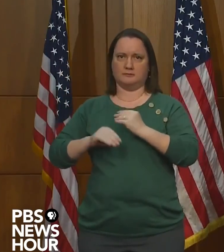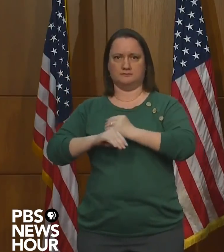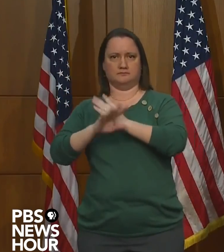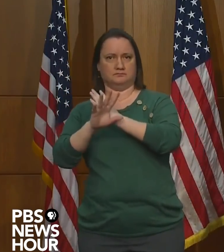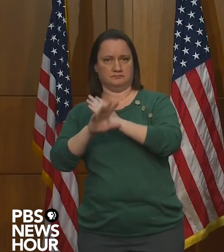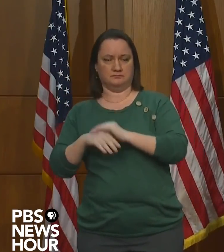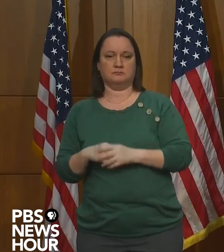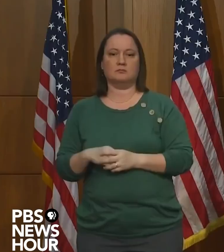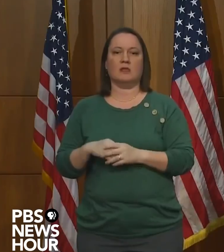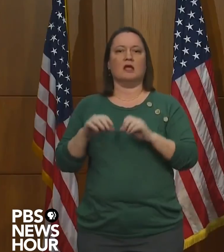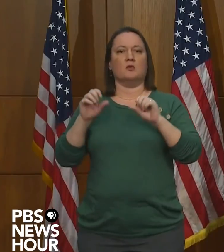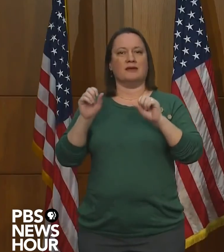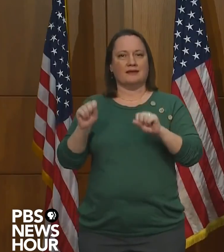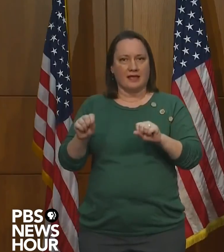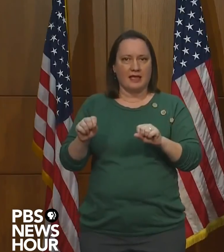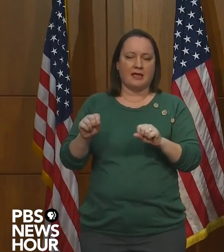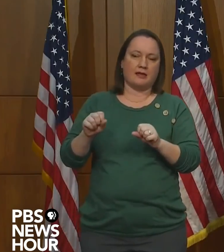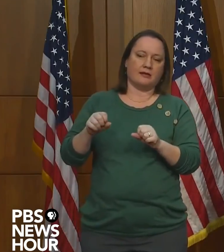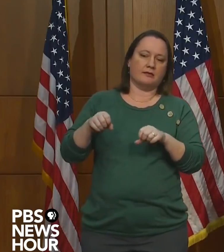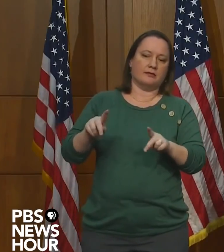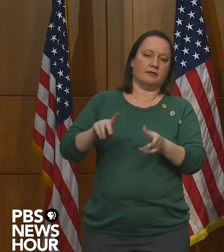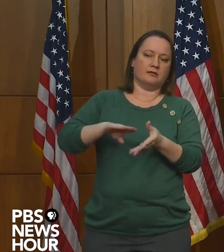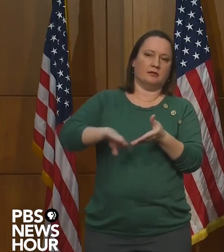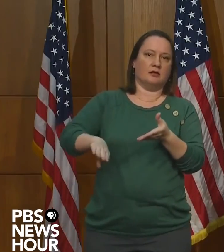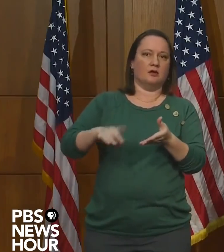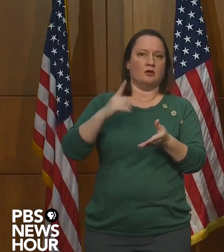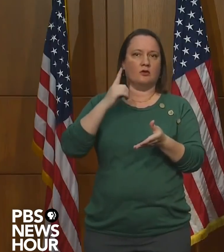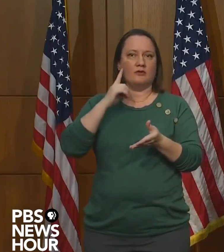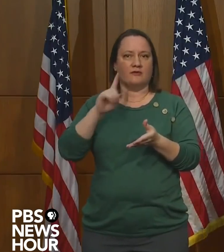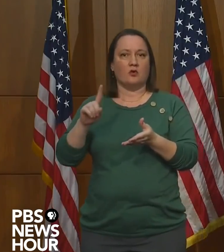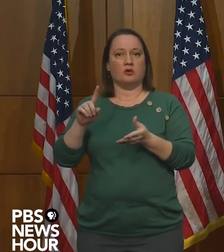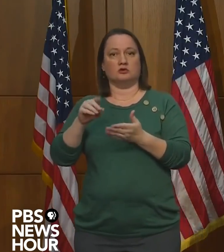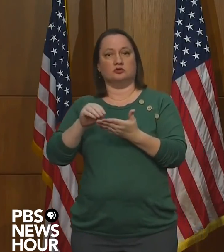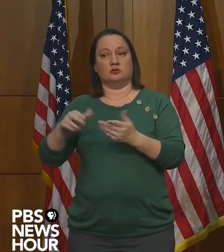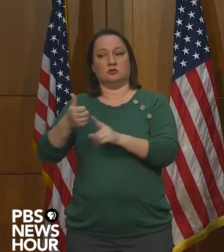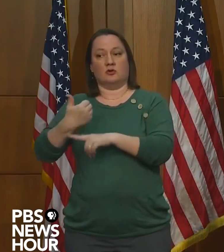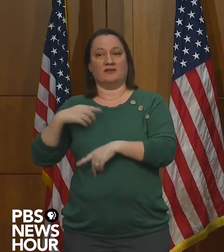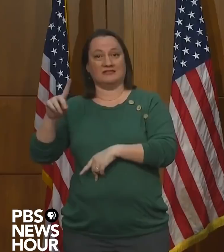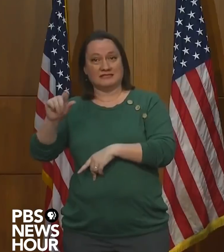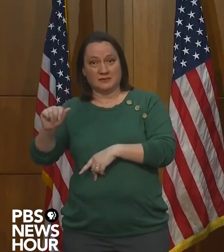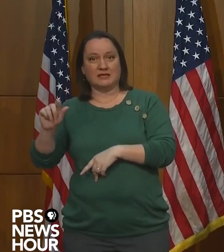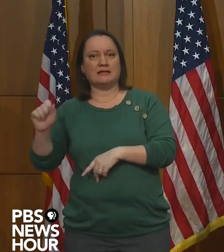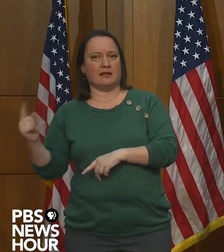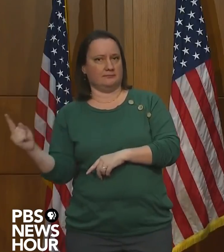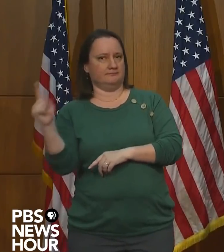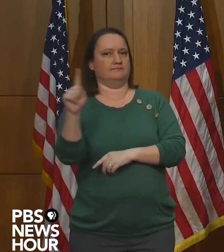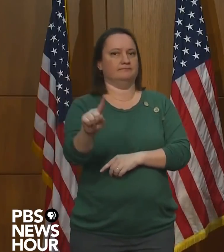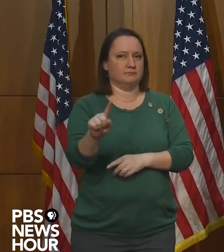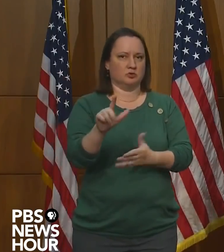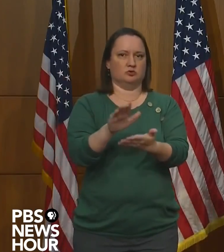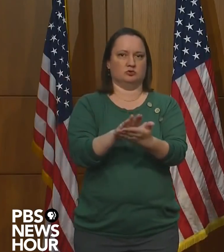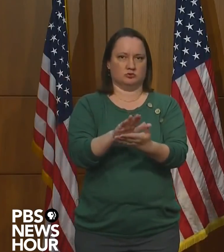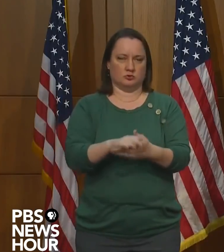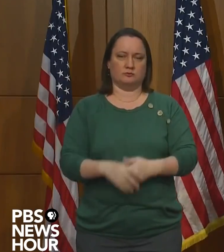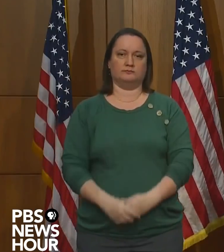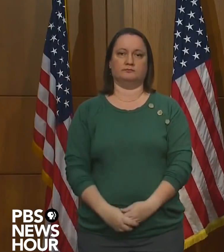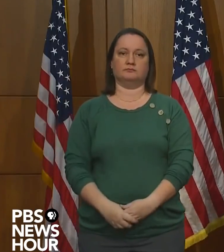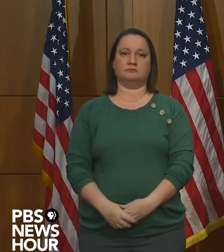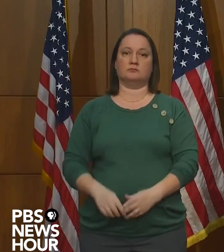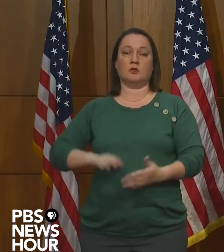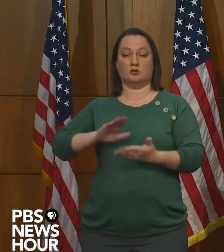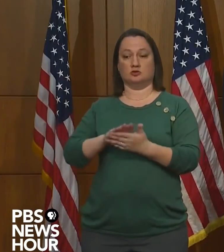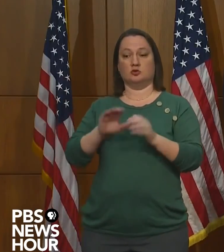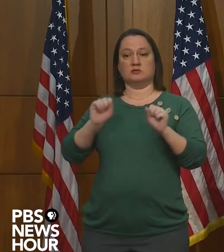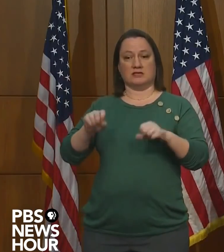exceptions will be made for schools to offer in-person instruction for students with disabilities. Schools may elect to provide extended